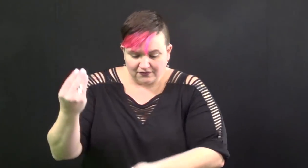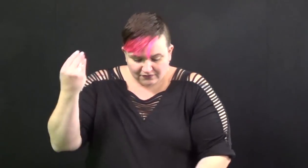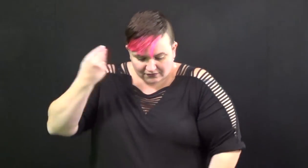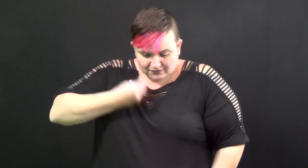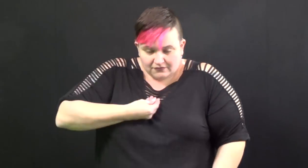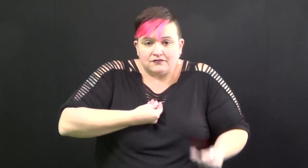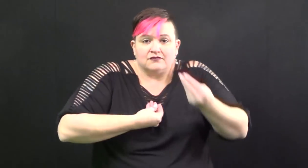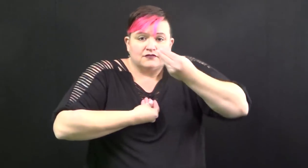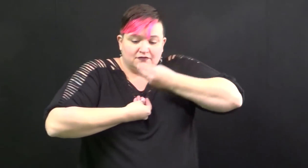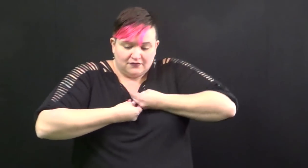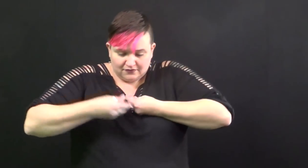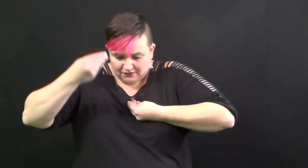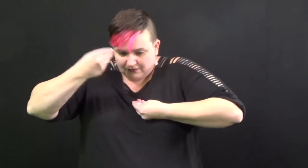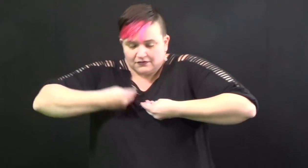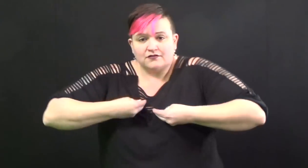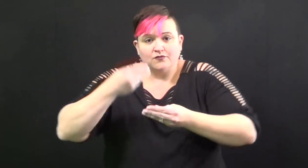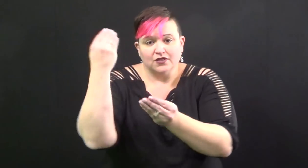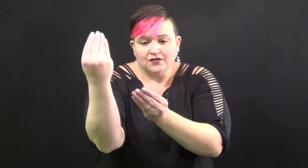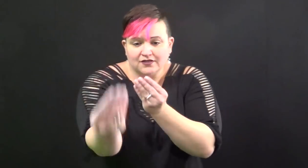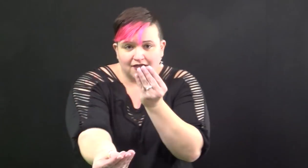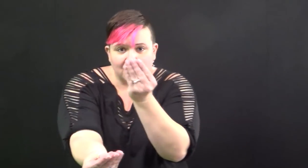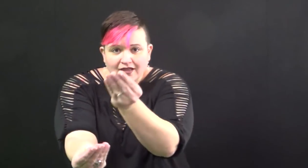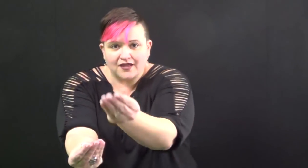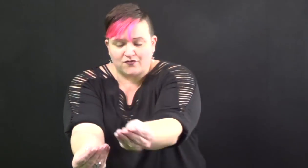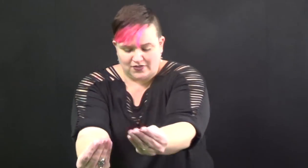all the things we carry,